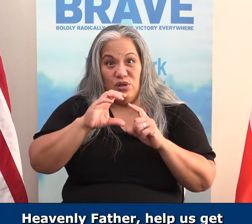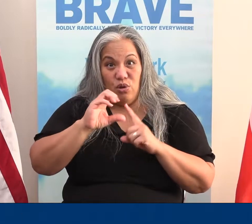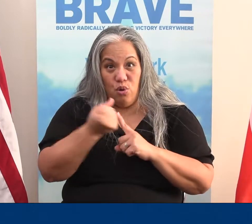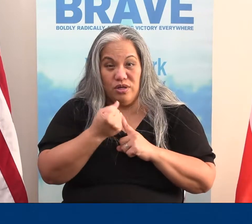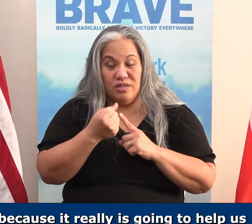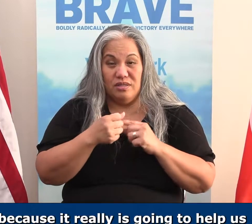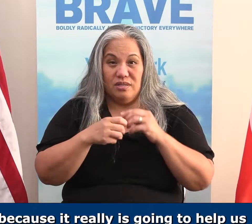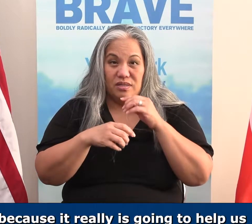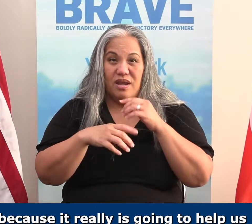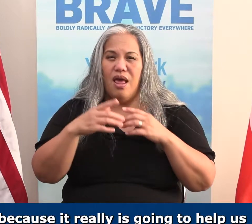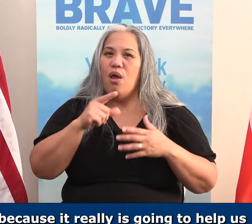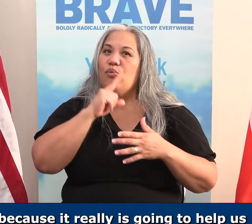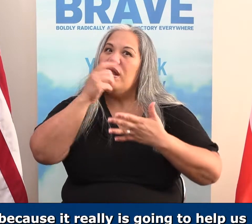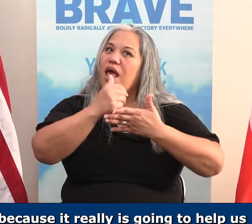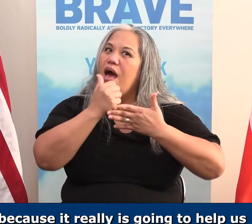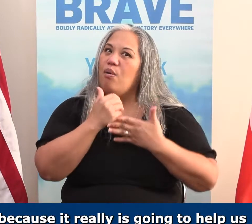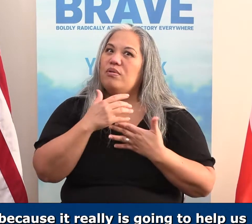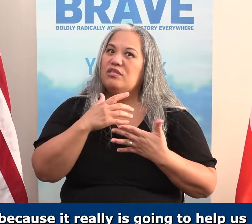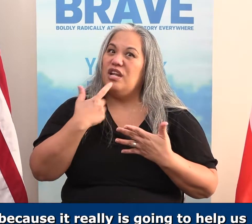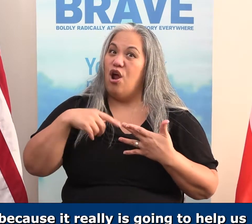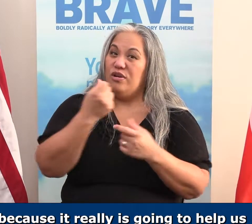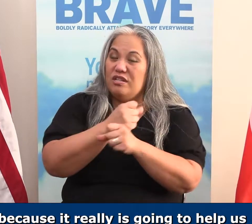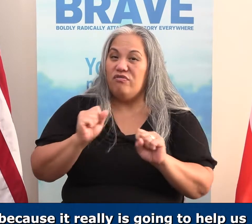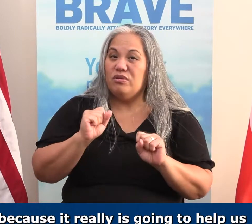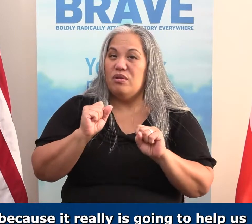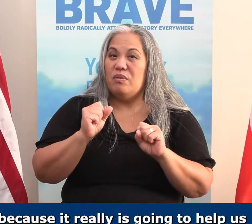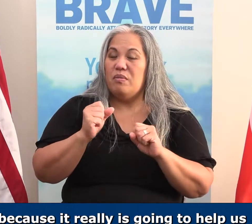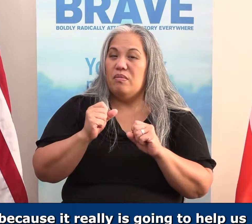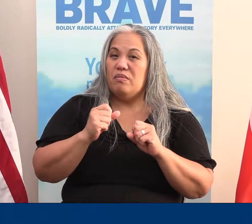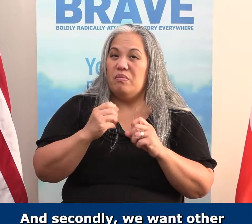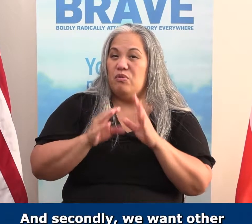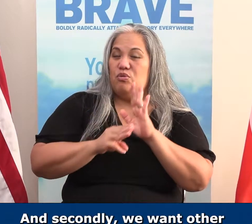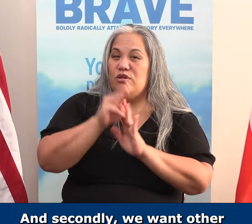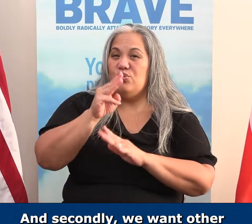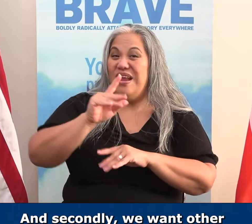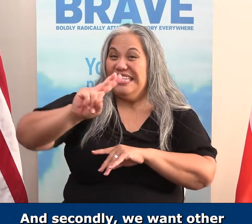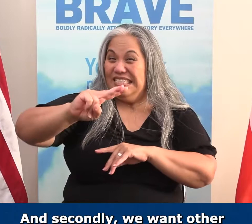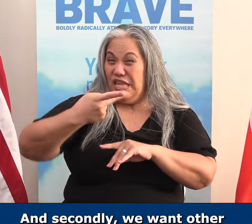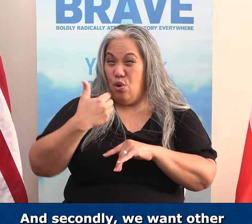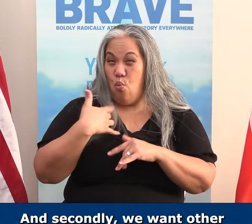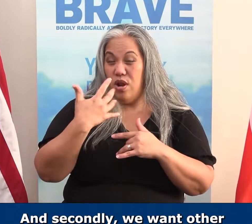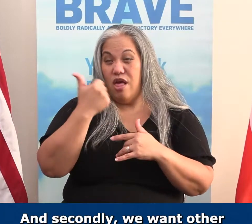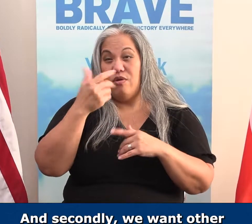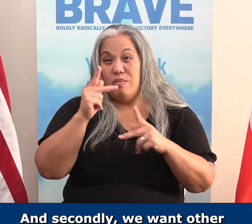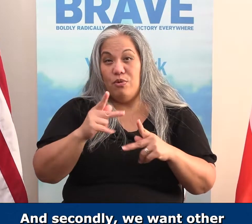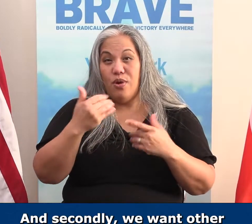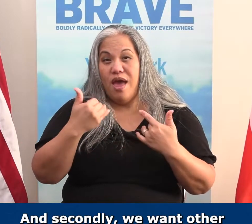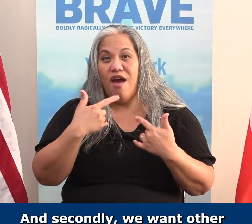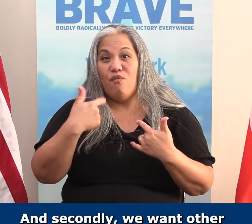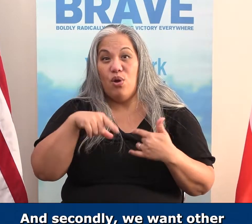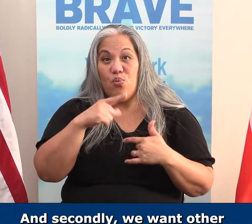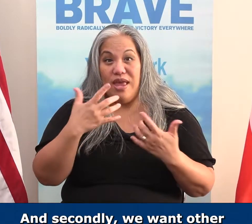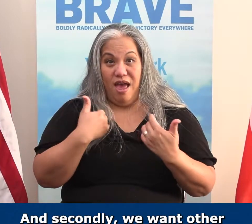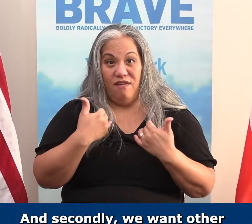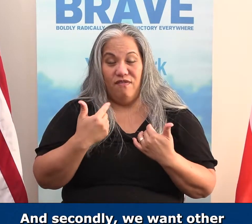Because it really is going to help us in our salvation to become mature. And secondly, we want other people to have what we have.